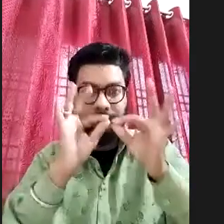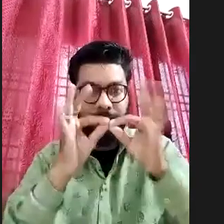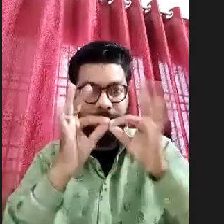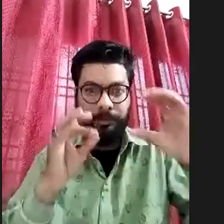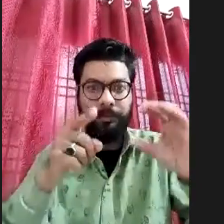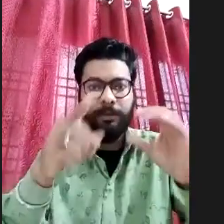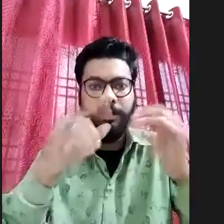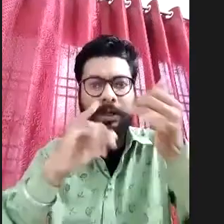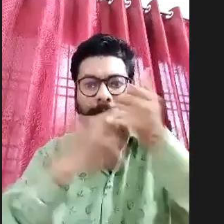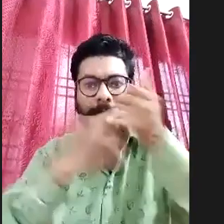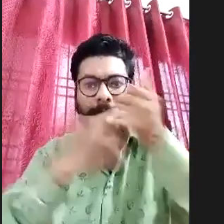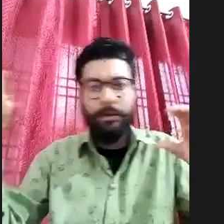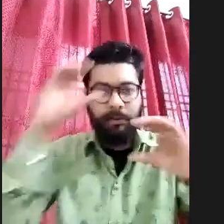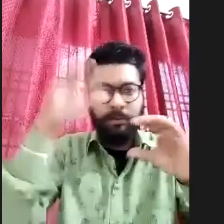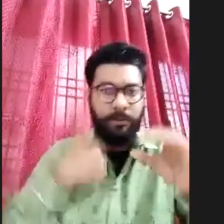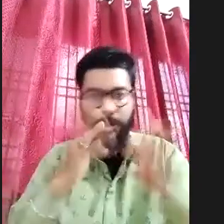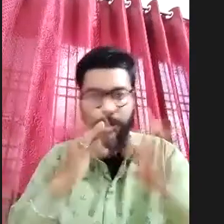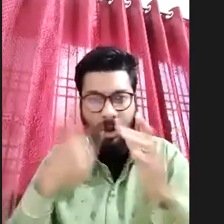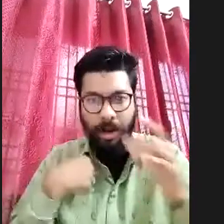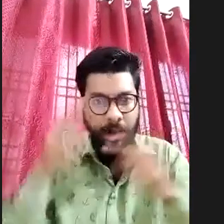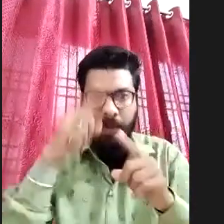What's the police spotlight to Sodhamini?